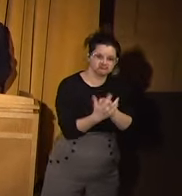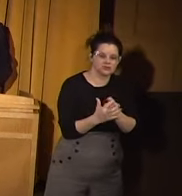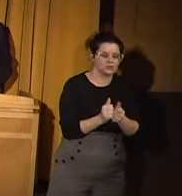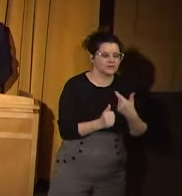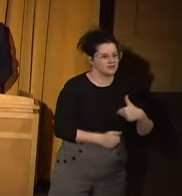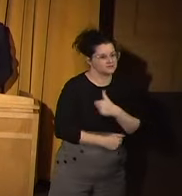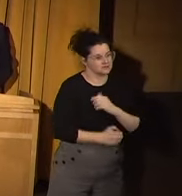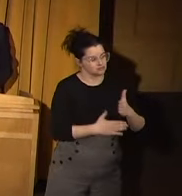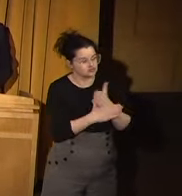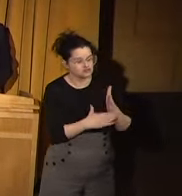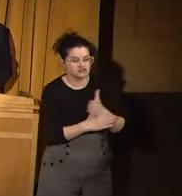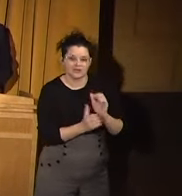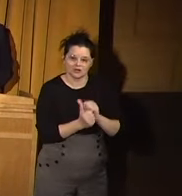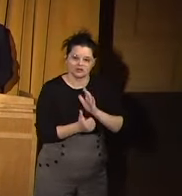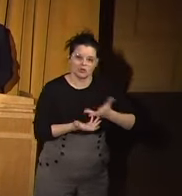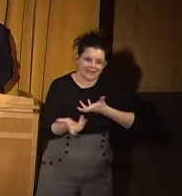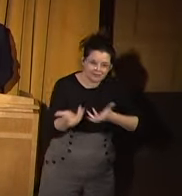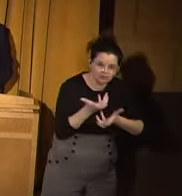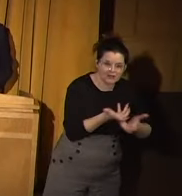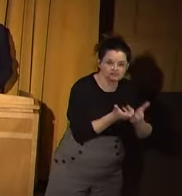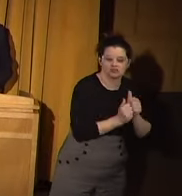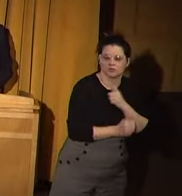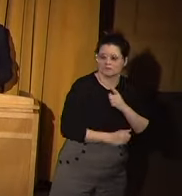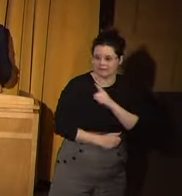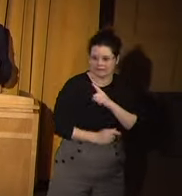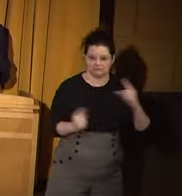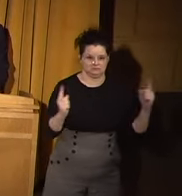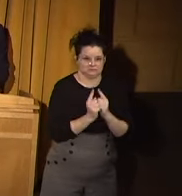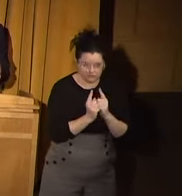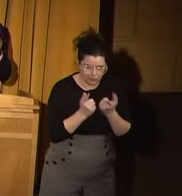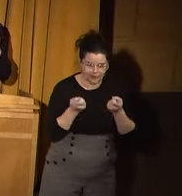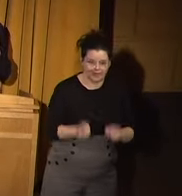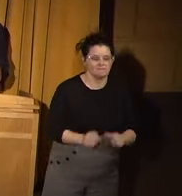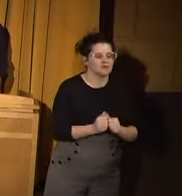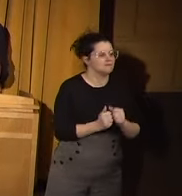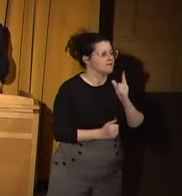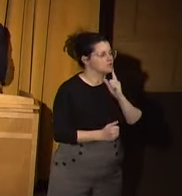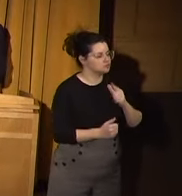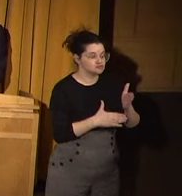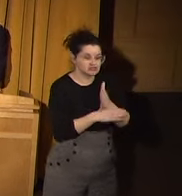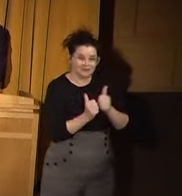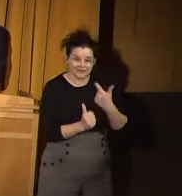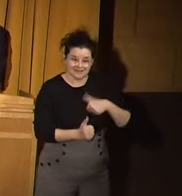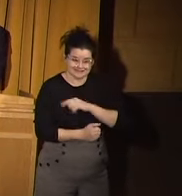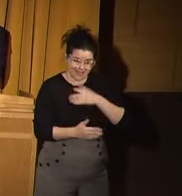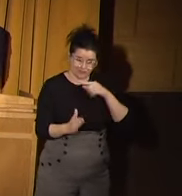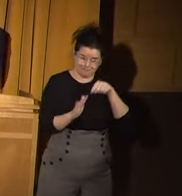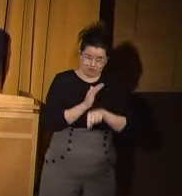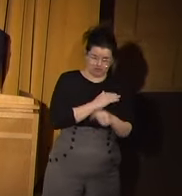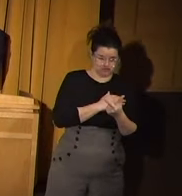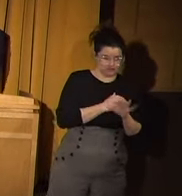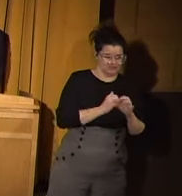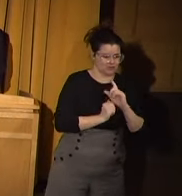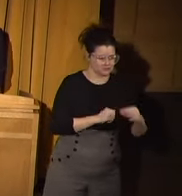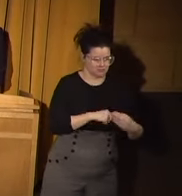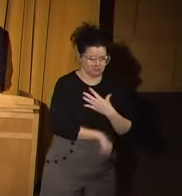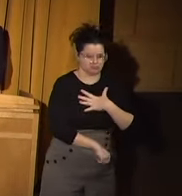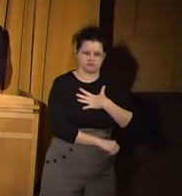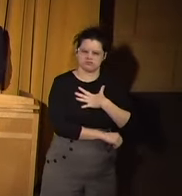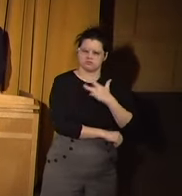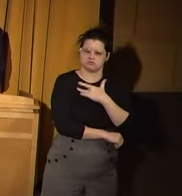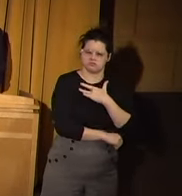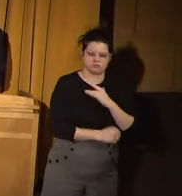us your interactions with law enforcement. You shared with us how the murder of George Floyd affected you,